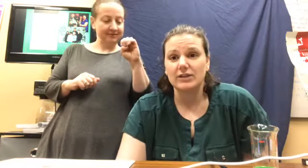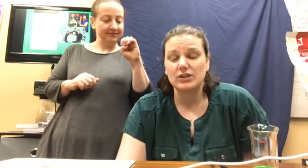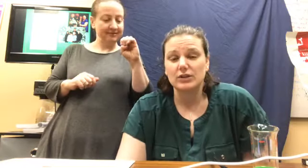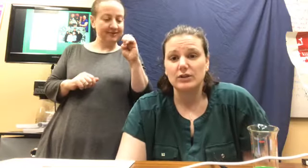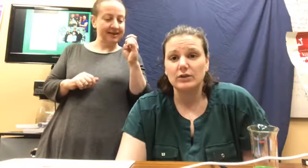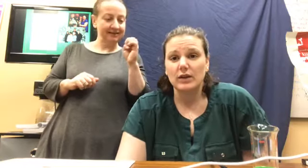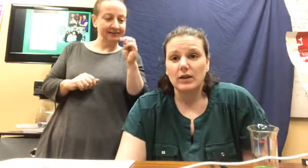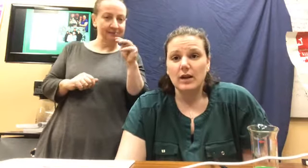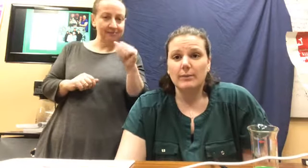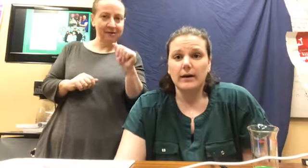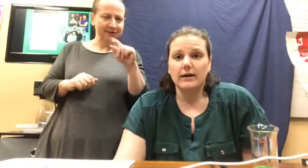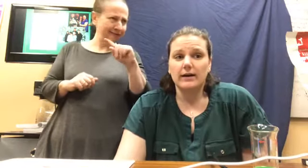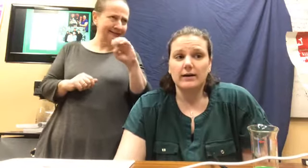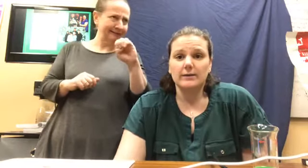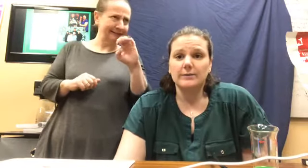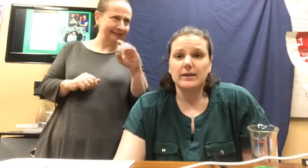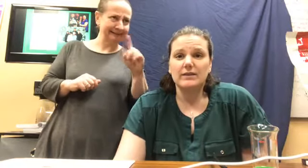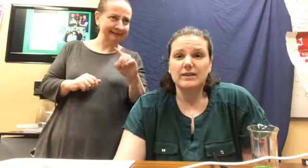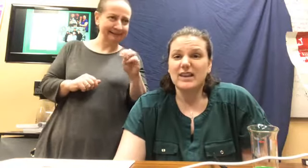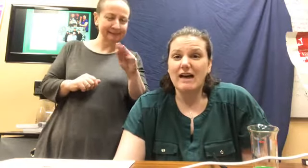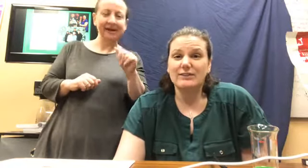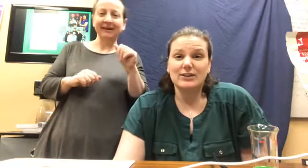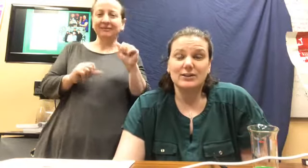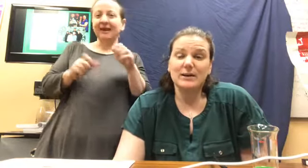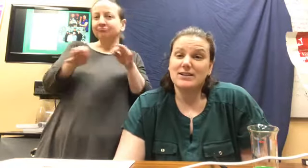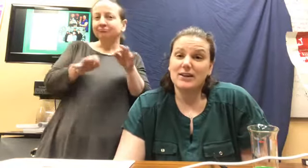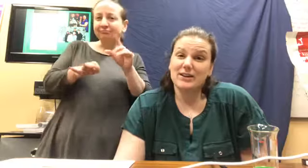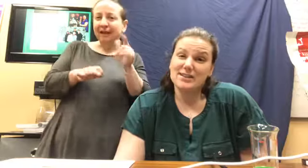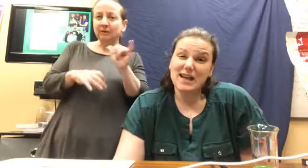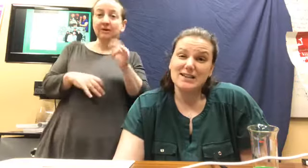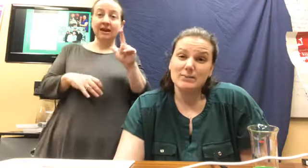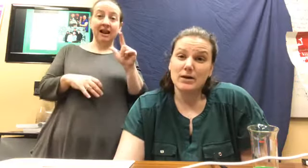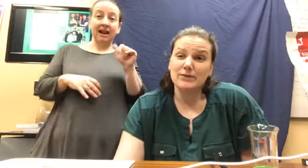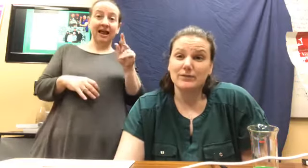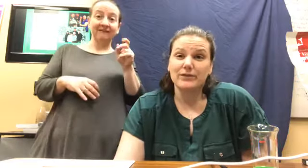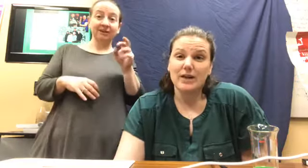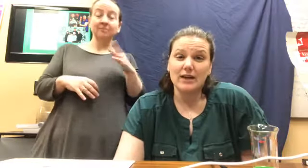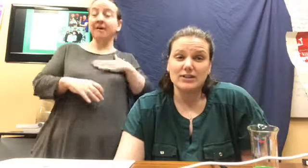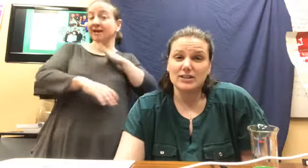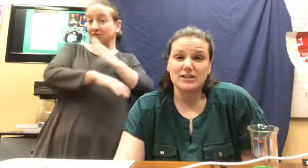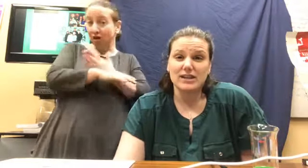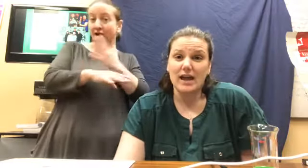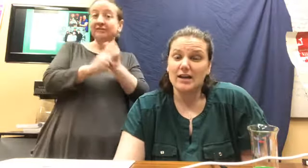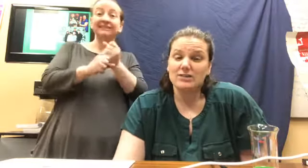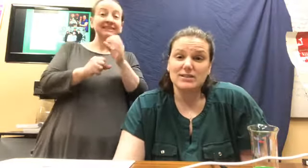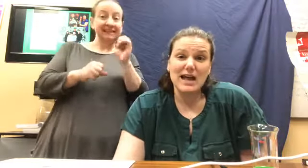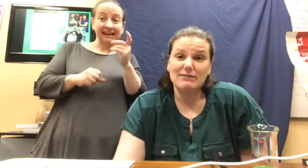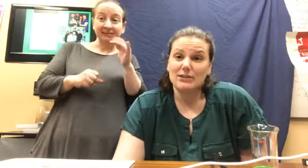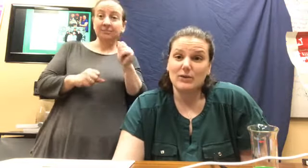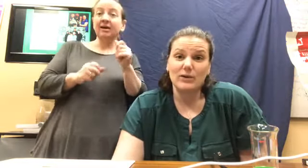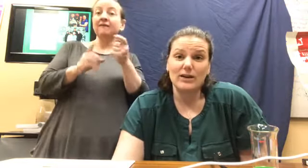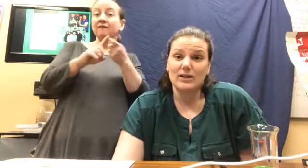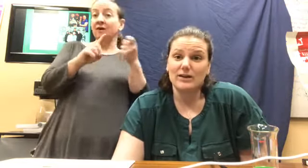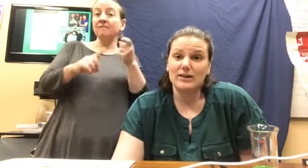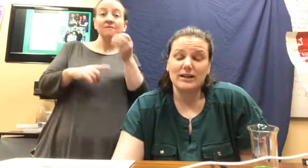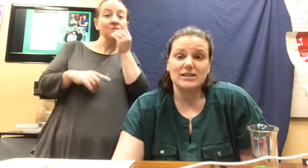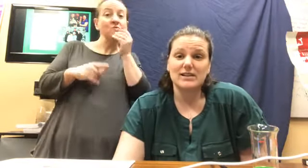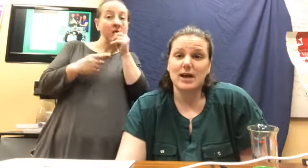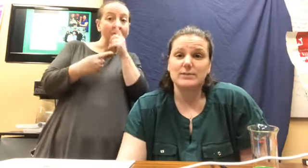too. But, even lavender, my daughter gets eczema from food allergies and I use lavender oil and it just helps